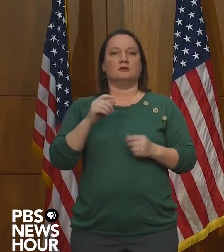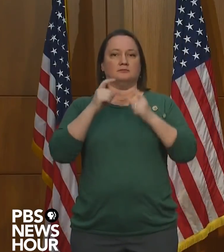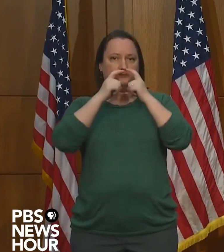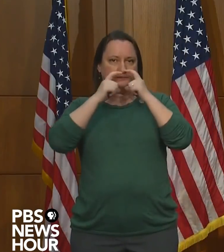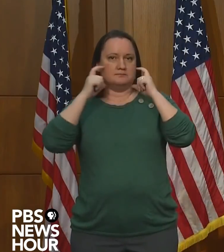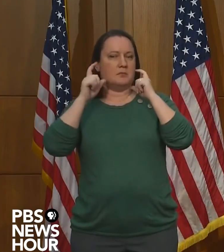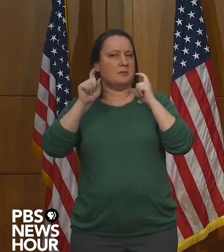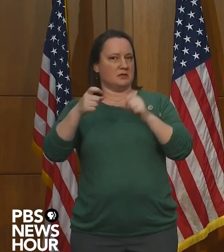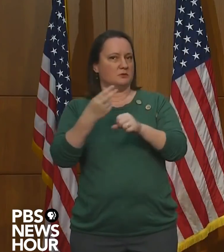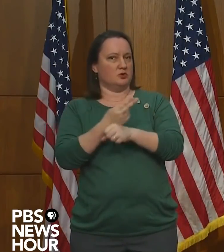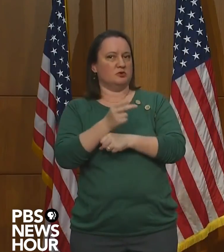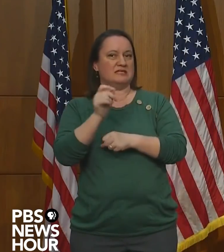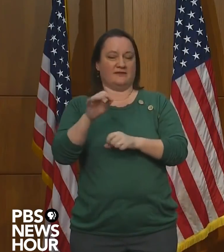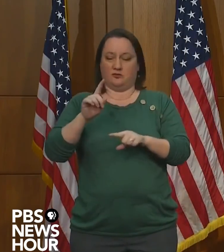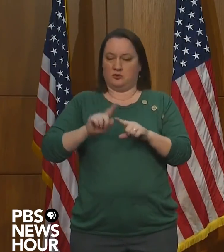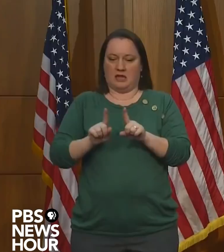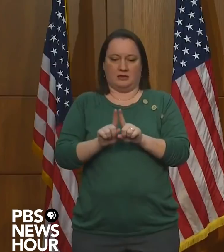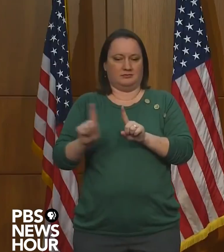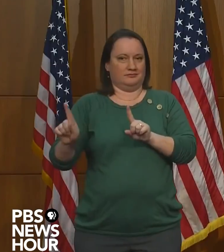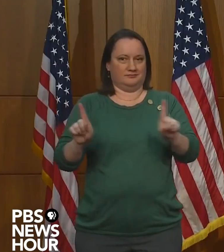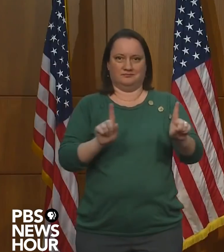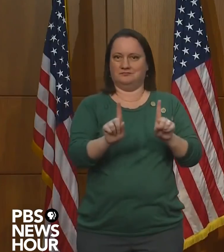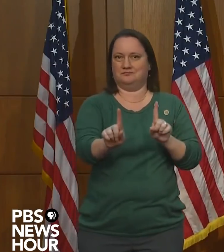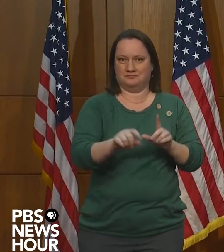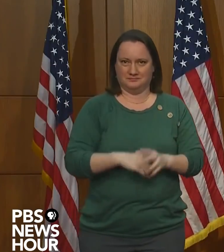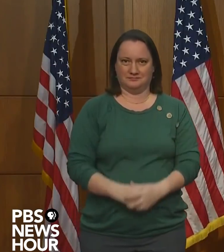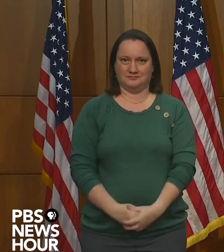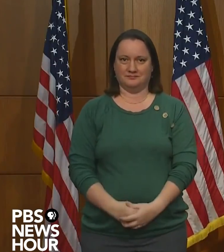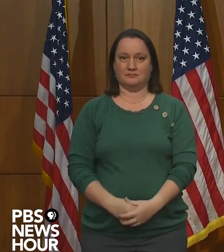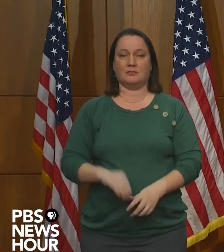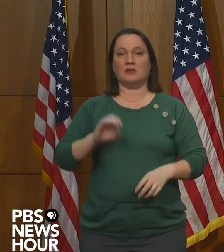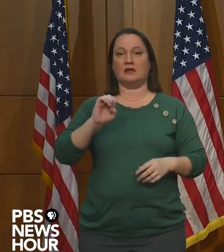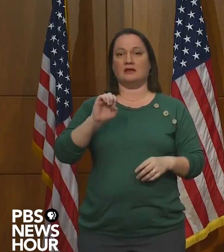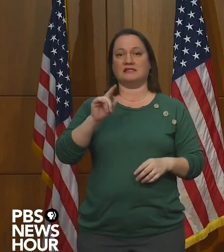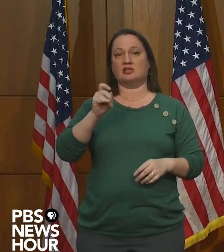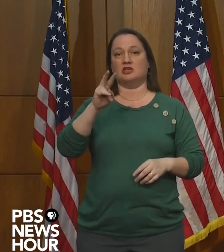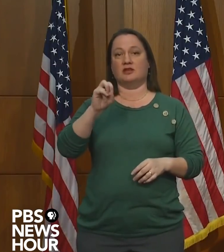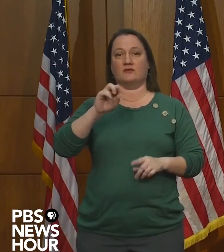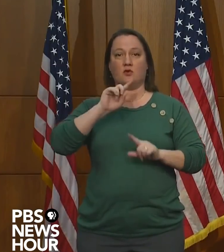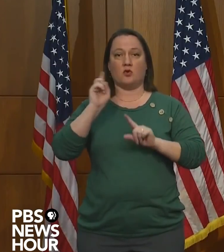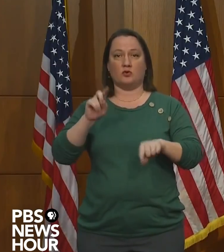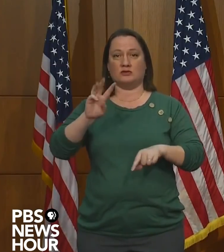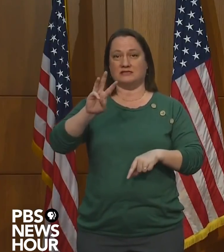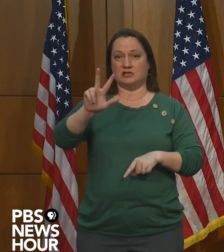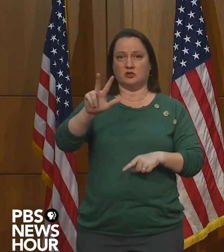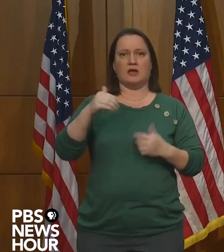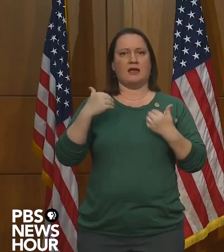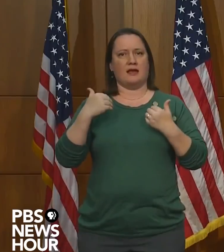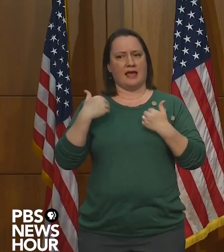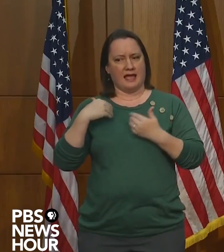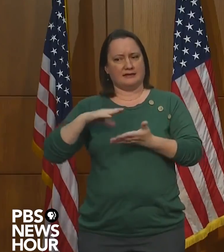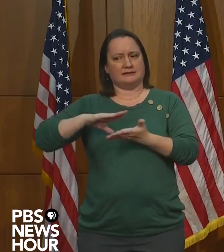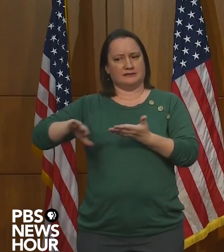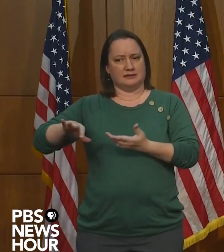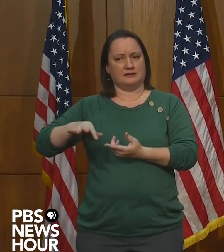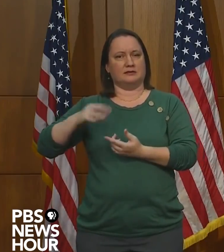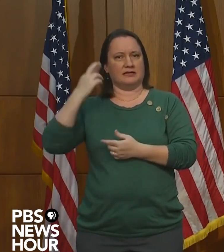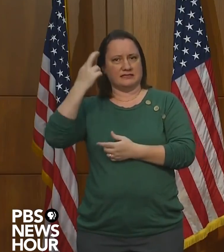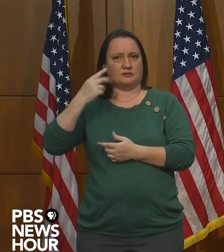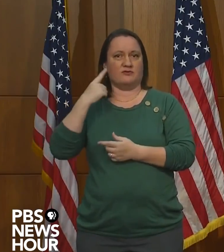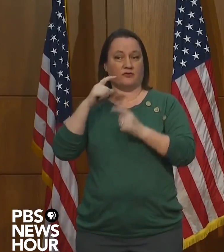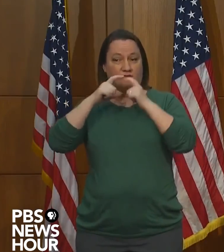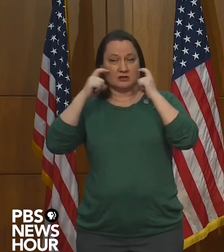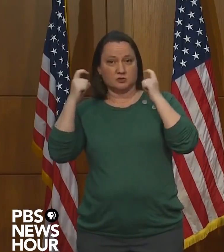be maintained. While our Executive Order 63 includes exceptions for face coverings in school settings,